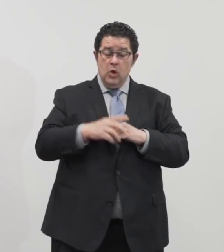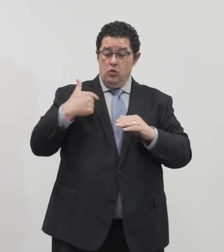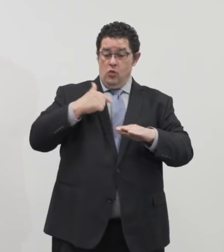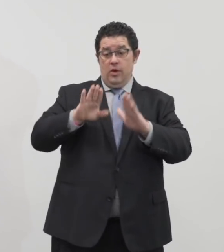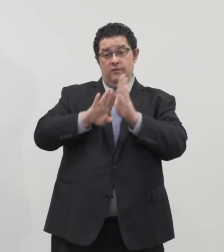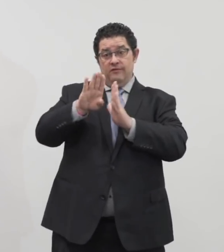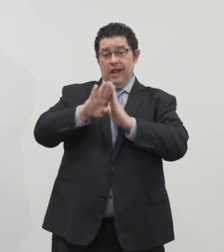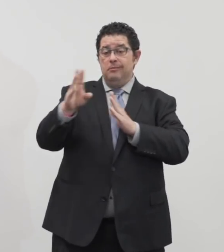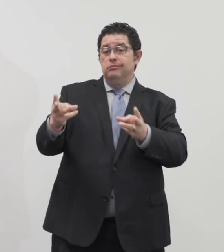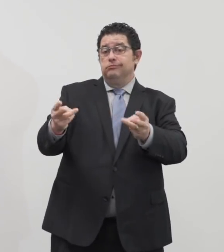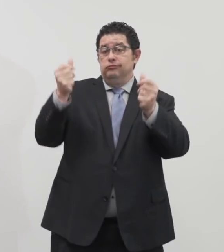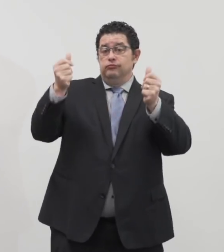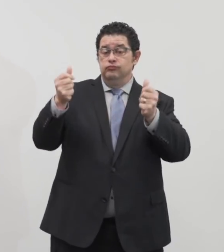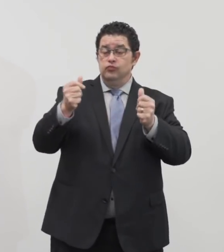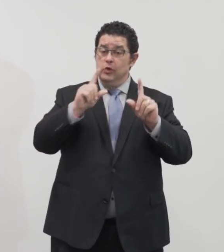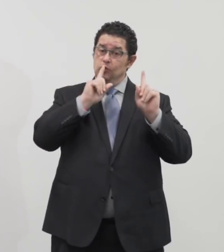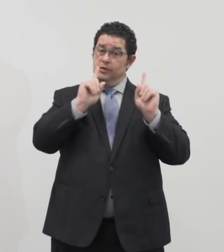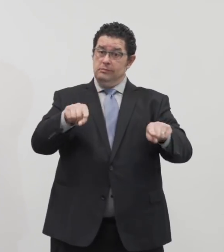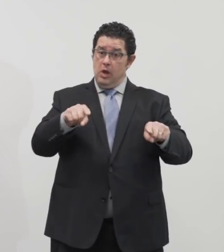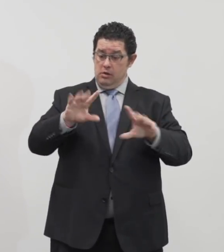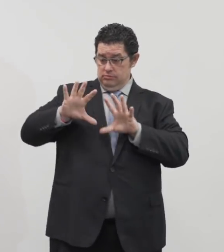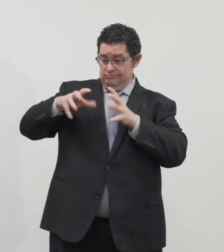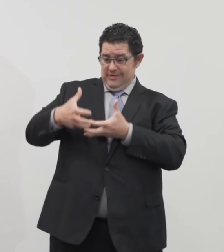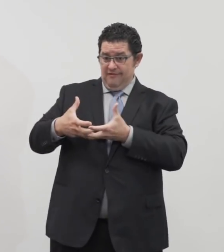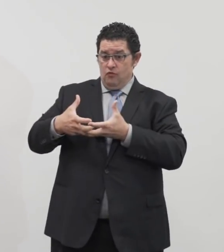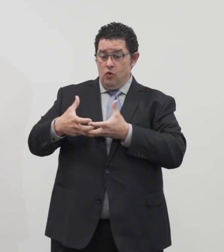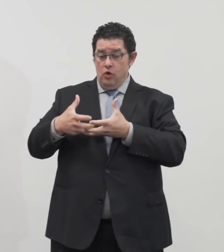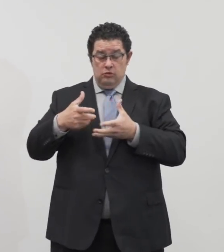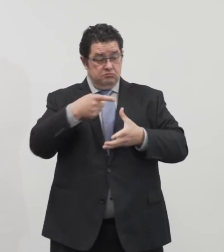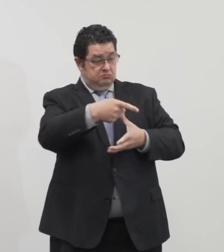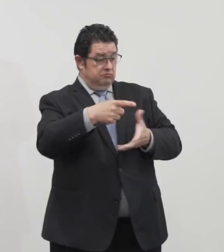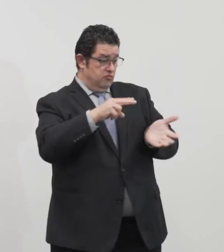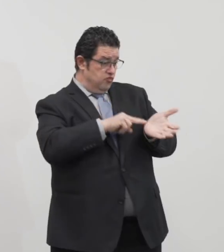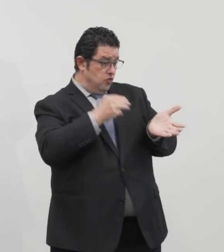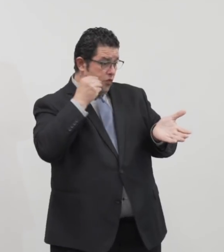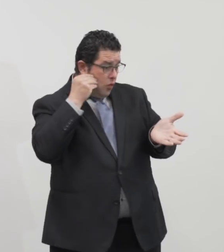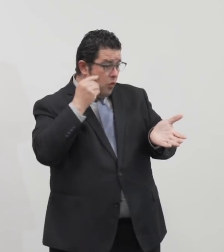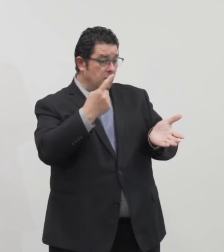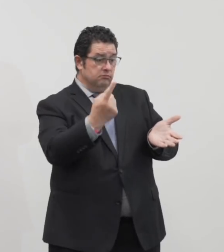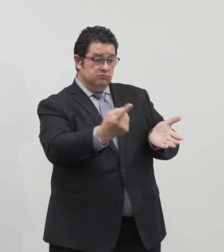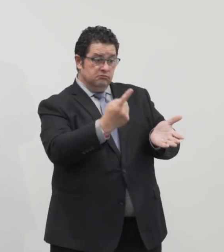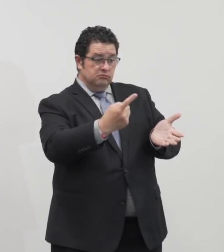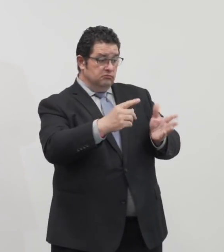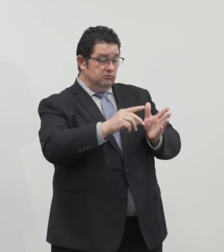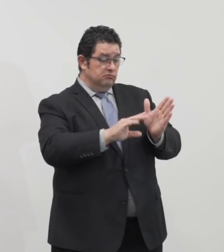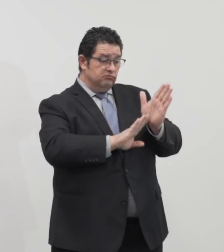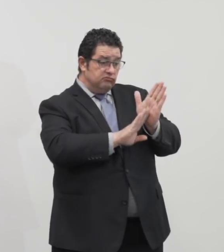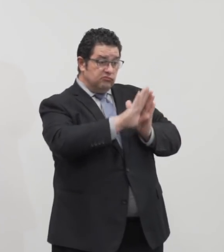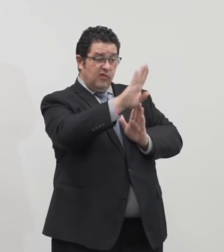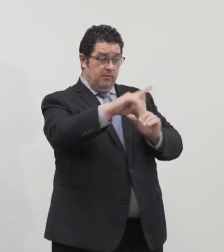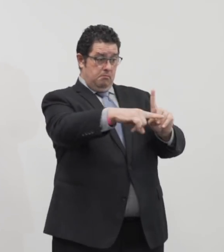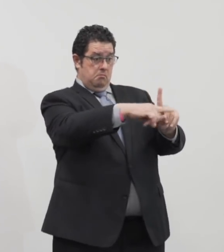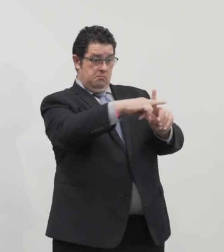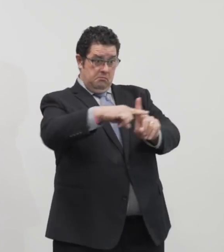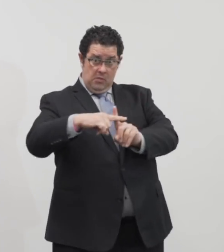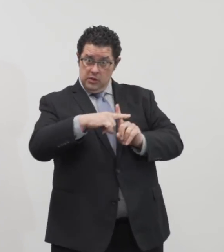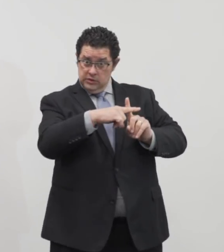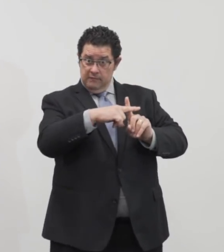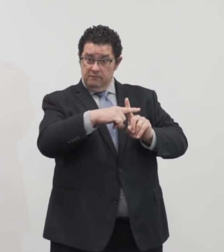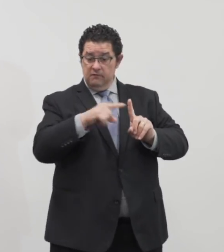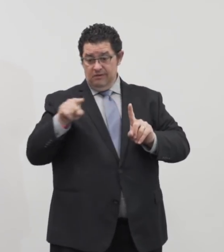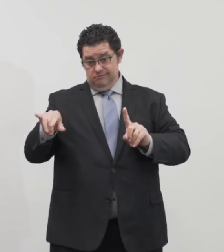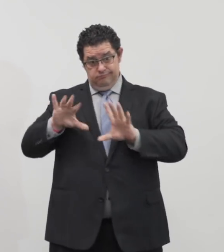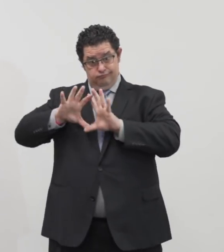force for any nursing home or congregated living facility that has developed a positive COVID-19